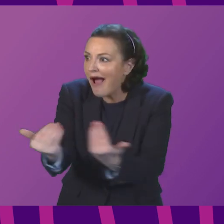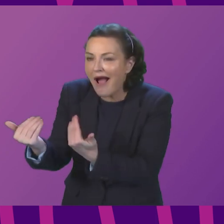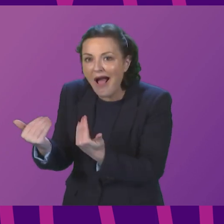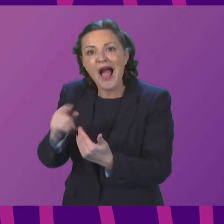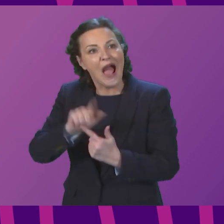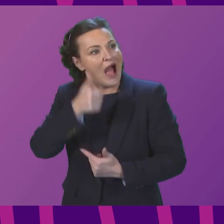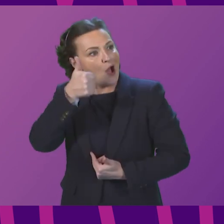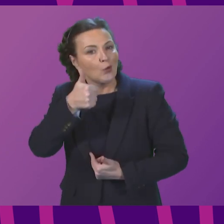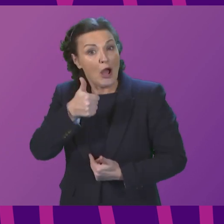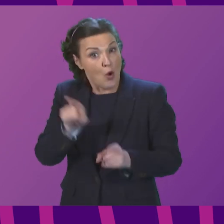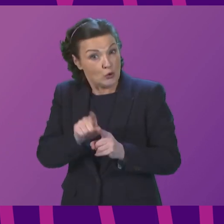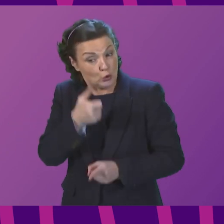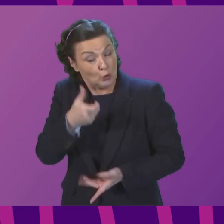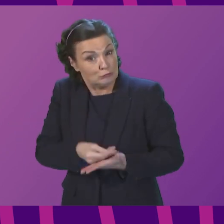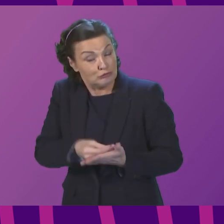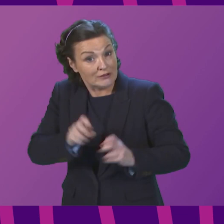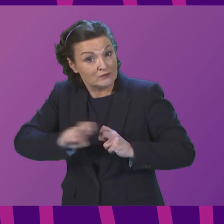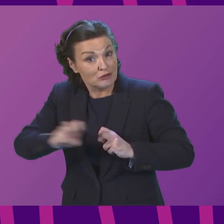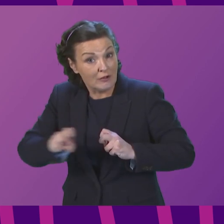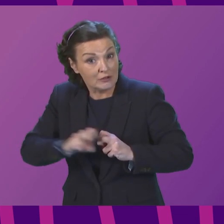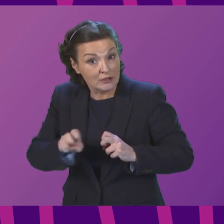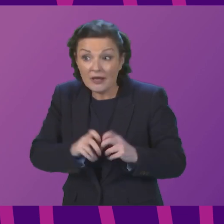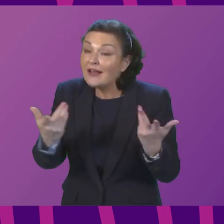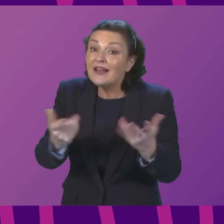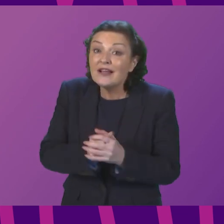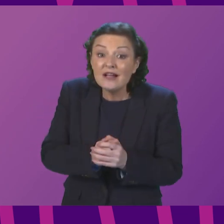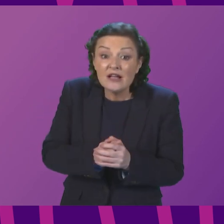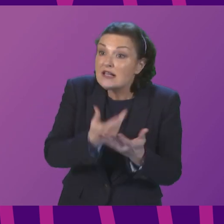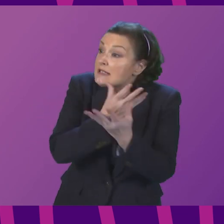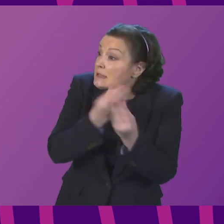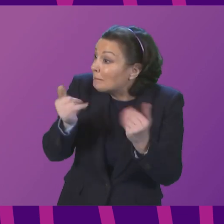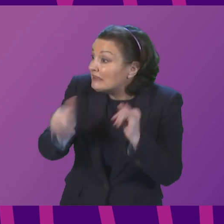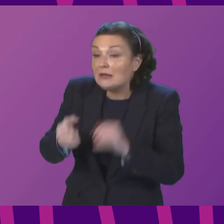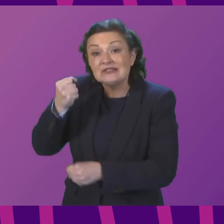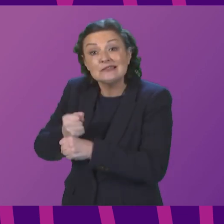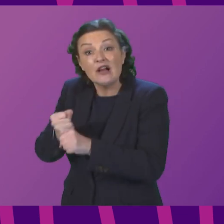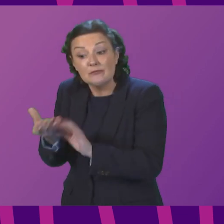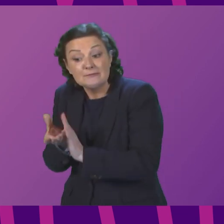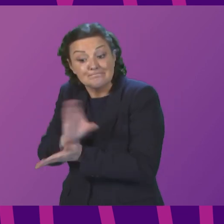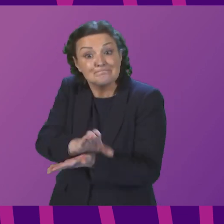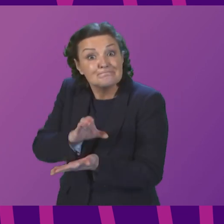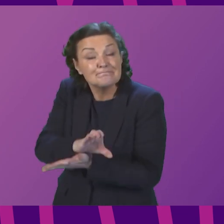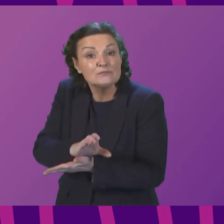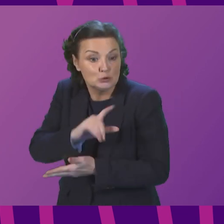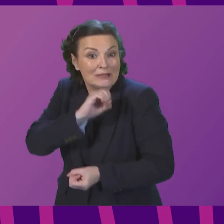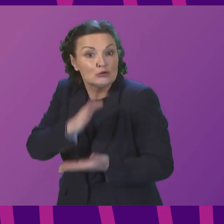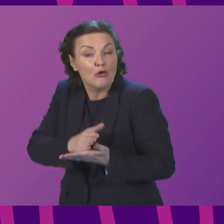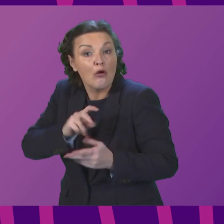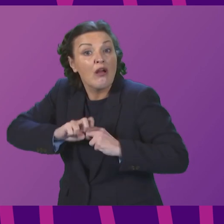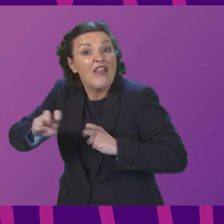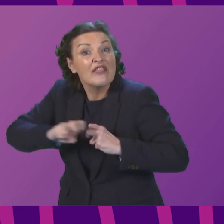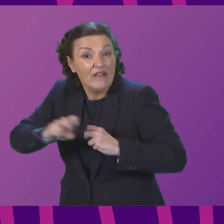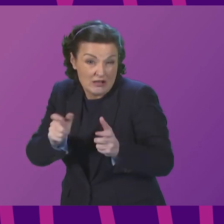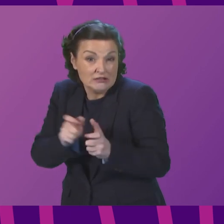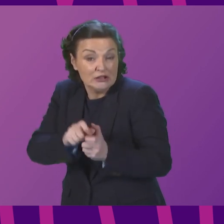passengers through fares than is the case in other parts of the UK. More of it comes from government subsidy. But of course, we want fares to